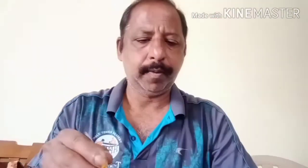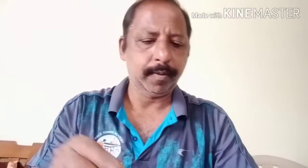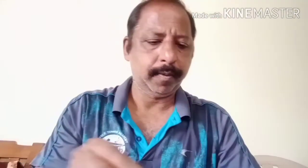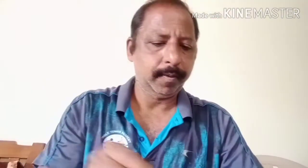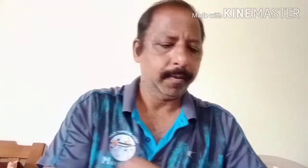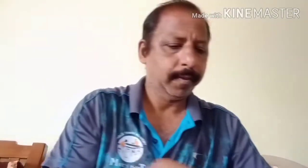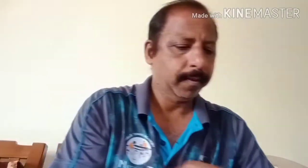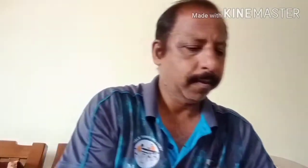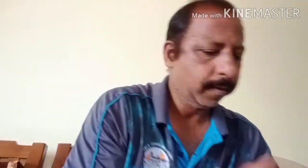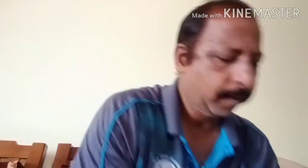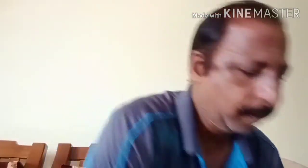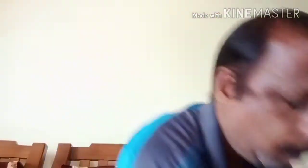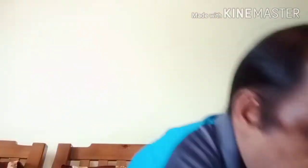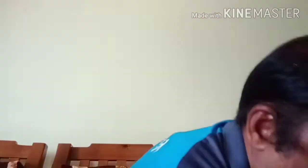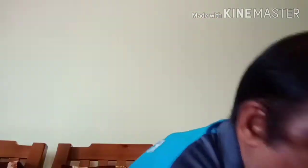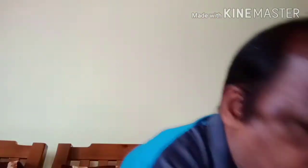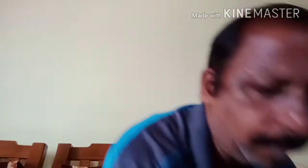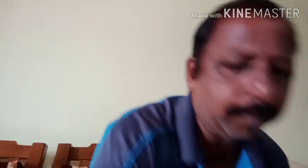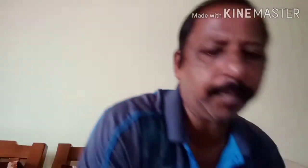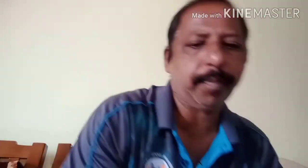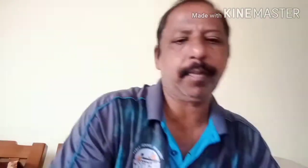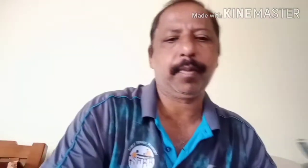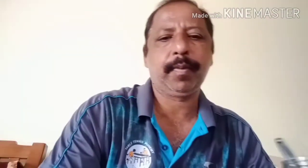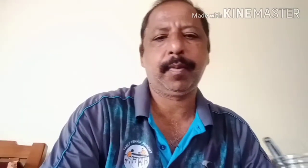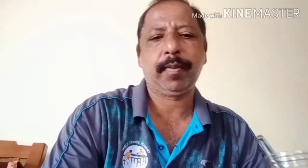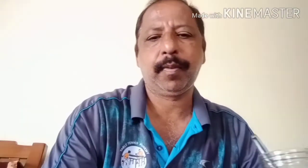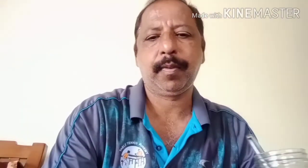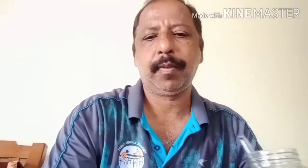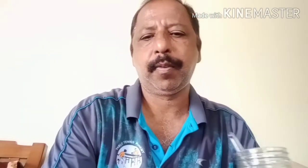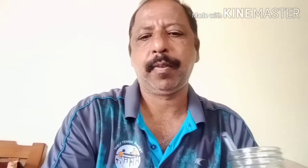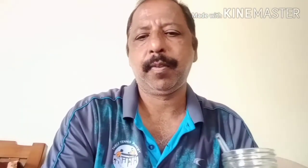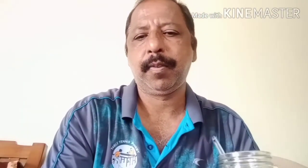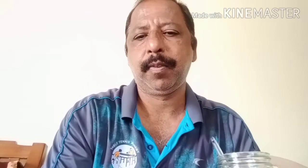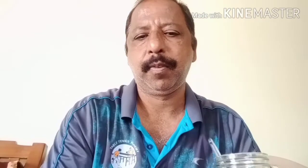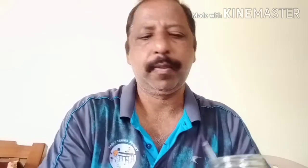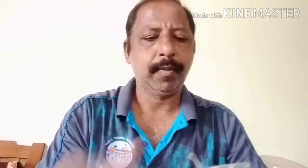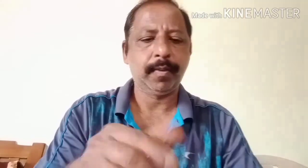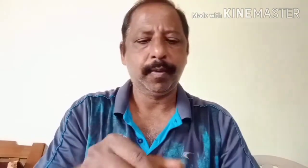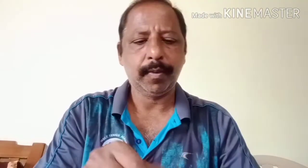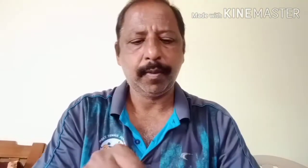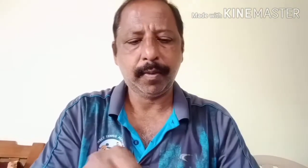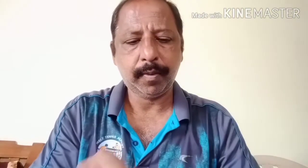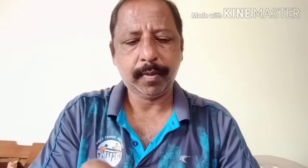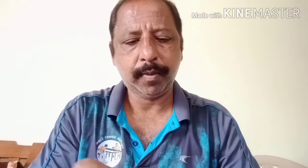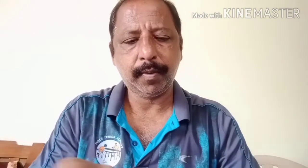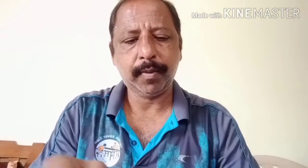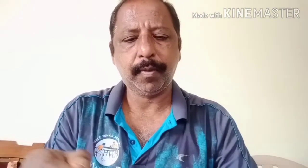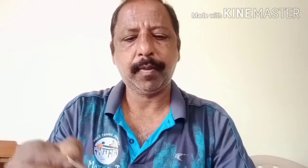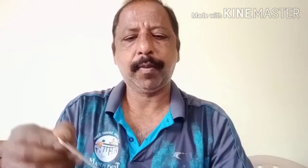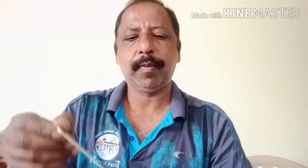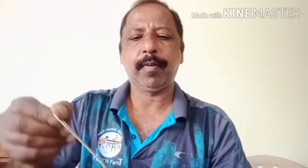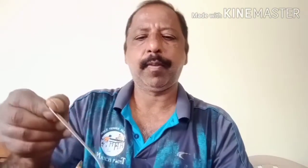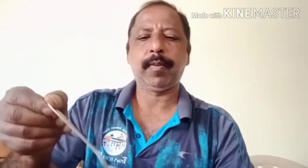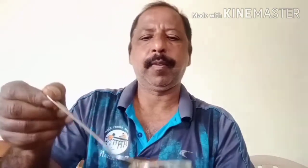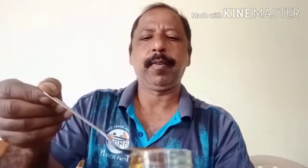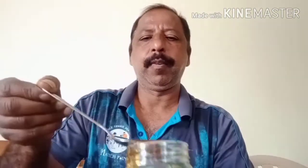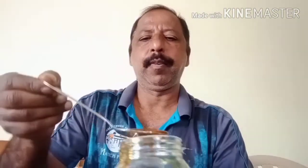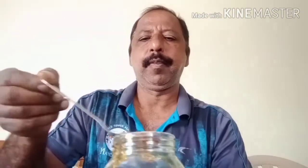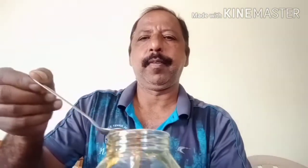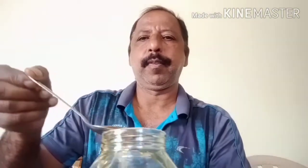to ask you this question, because you're the one who triggered it off. I just see your Congress leader. You have commented on the Congress party when you tweeted your first tweet